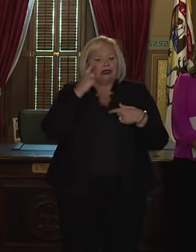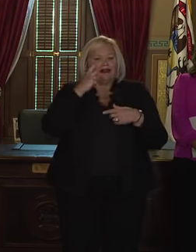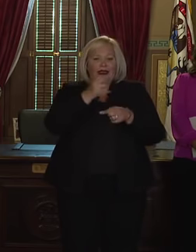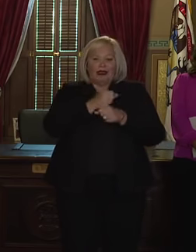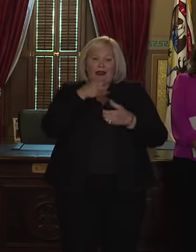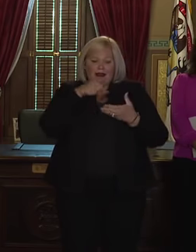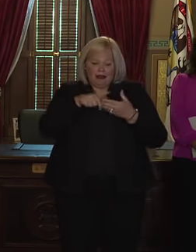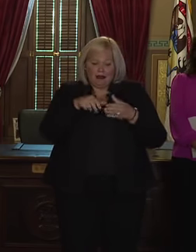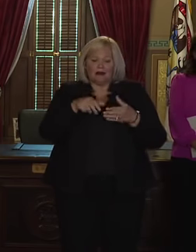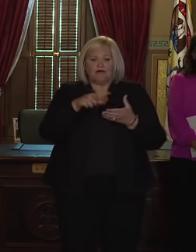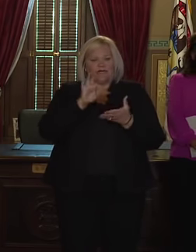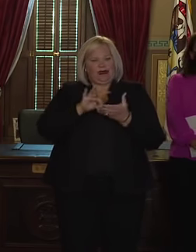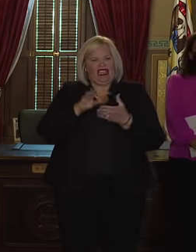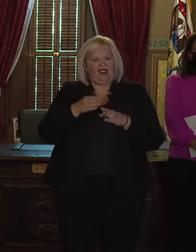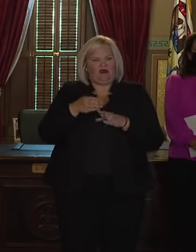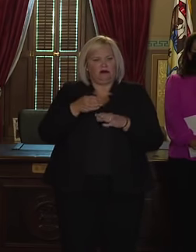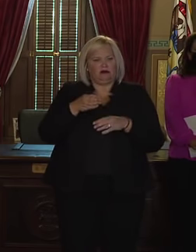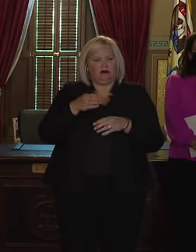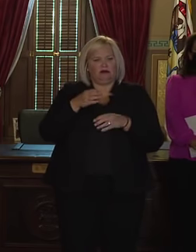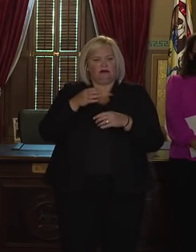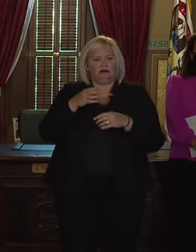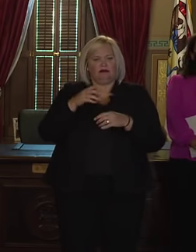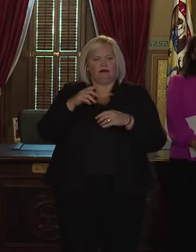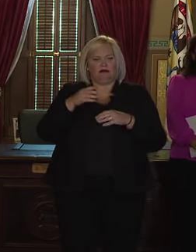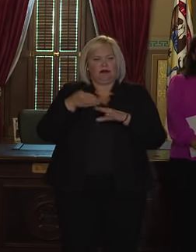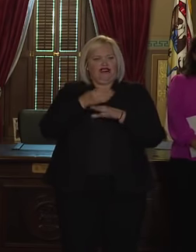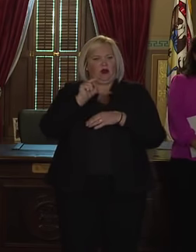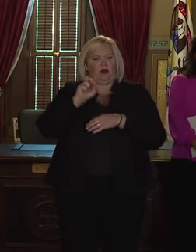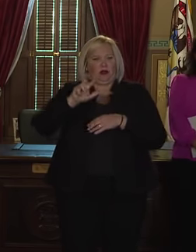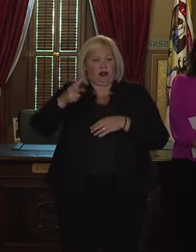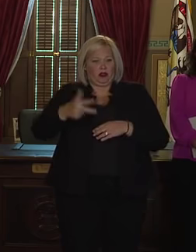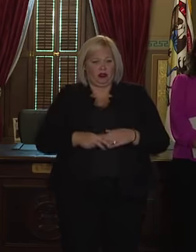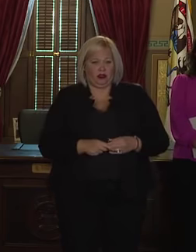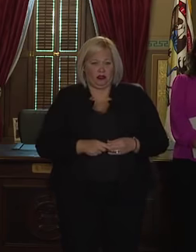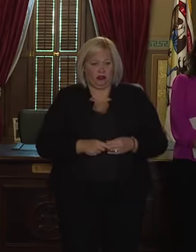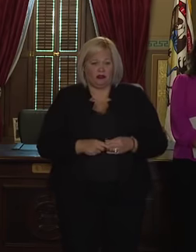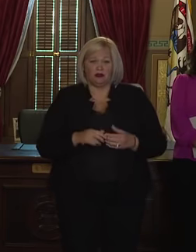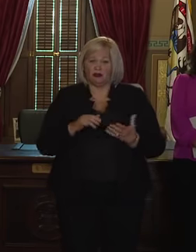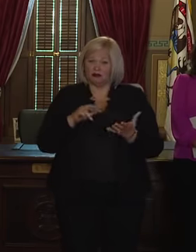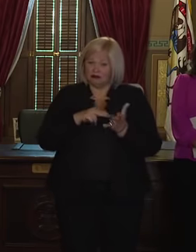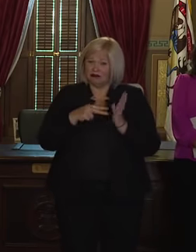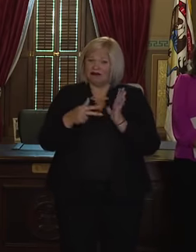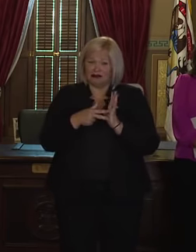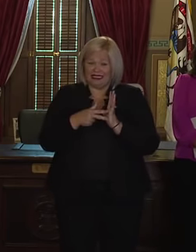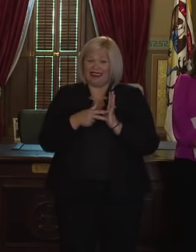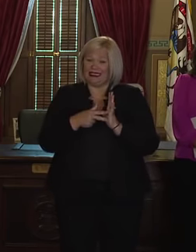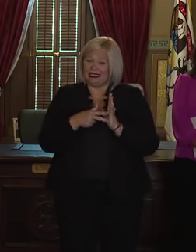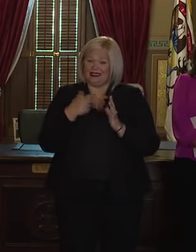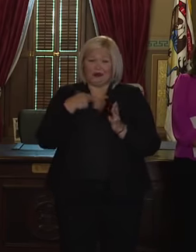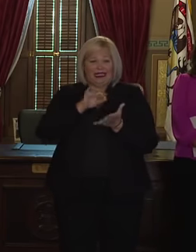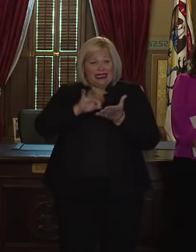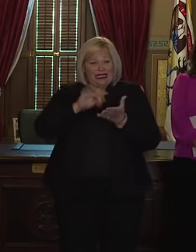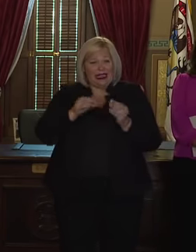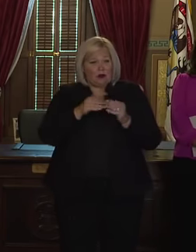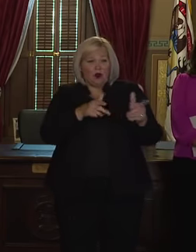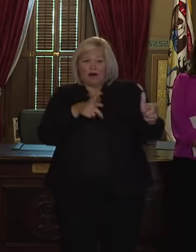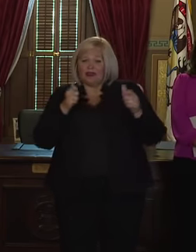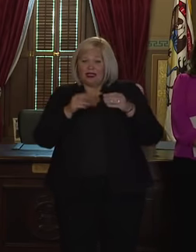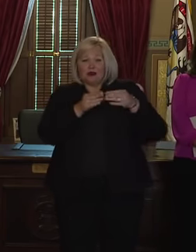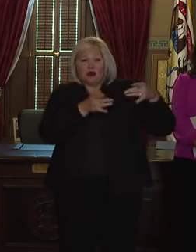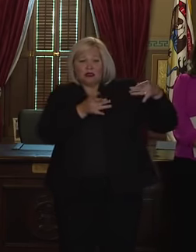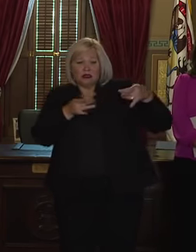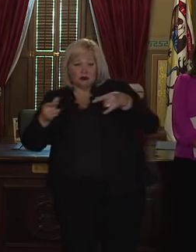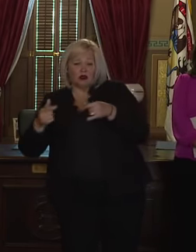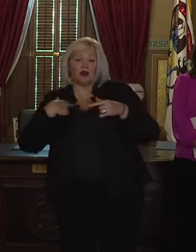voted early to be counted the next day, November 3rd. This is a step in the right direction and it will enable some communities to begin